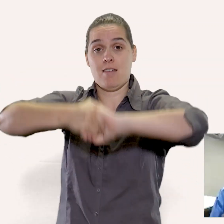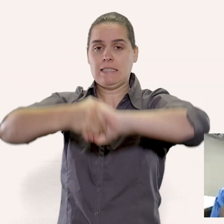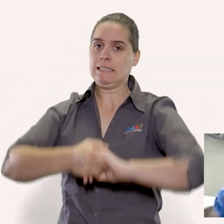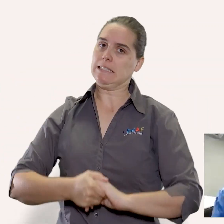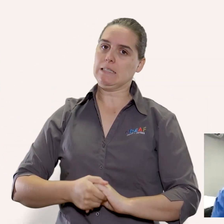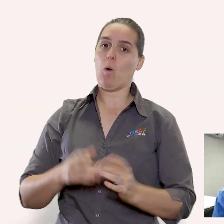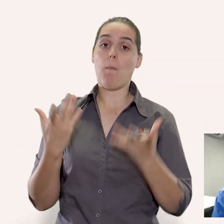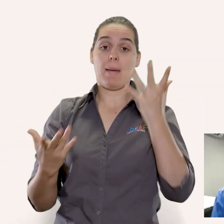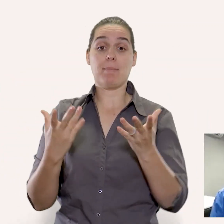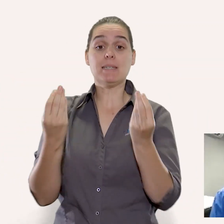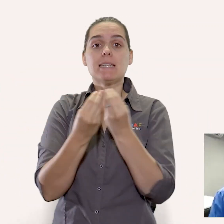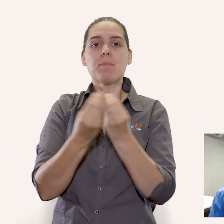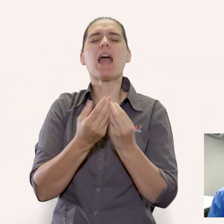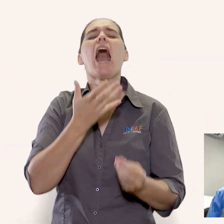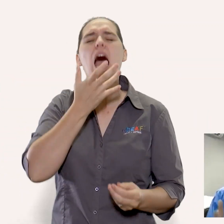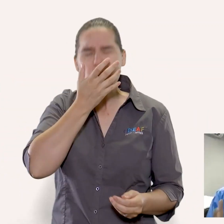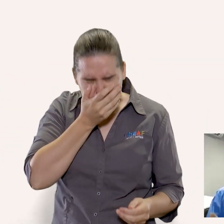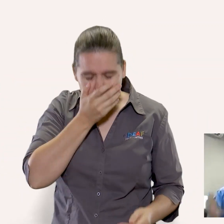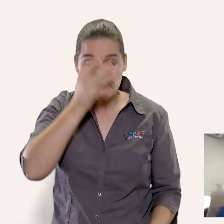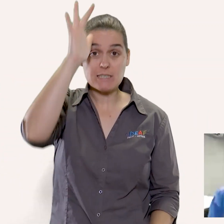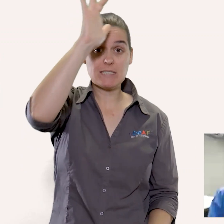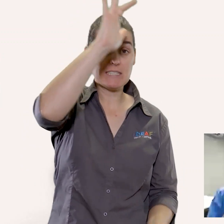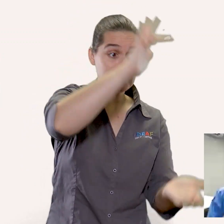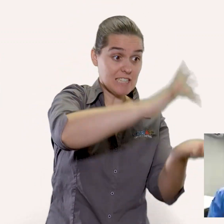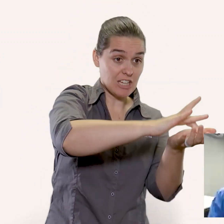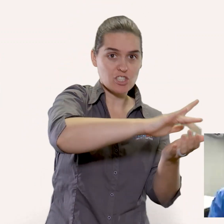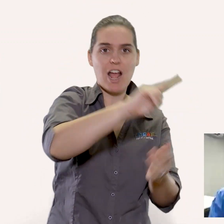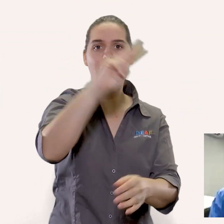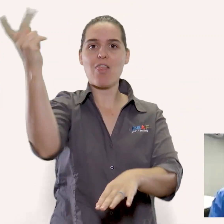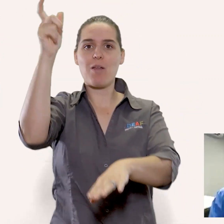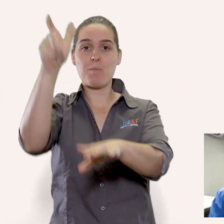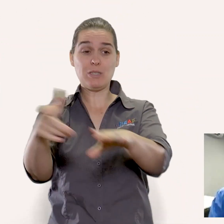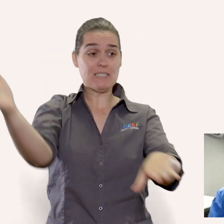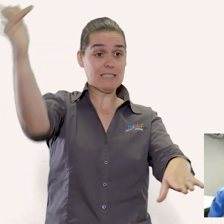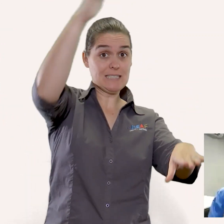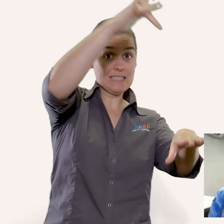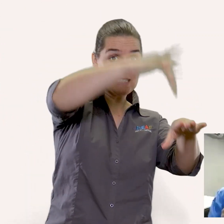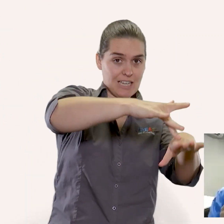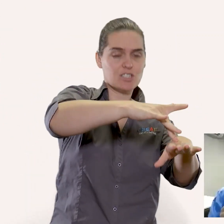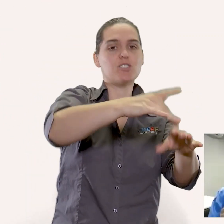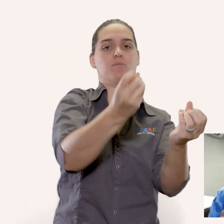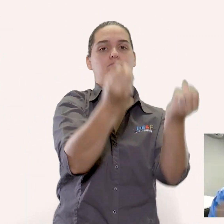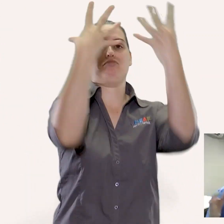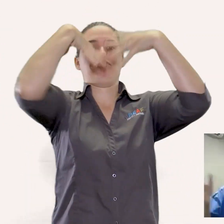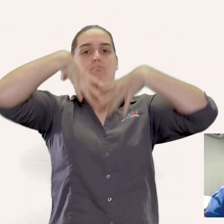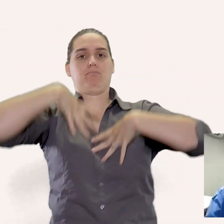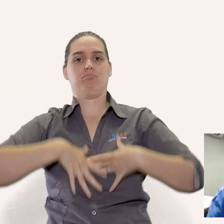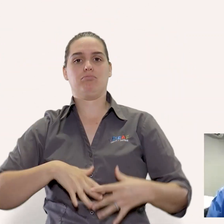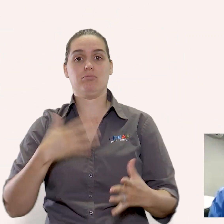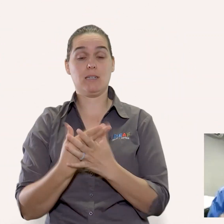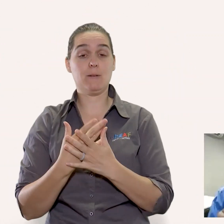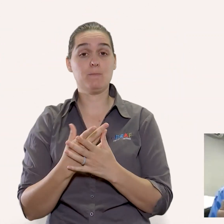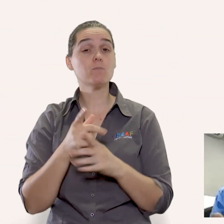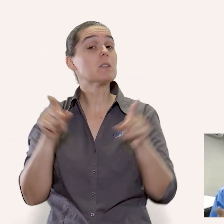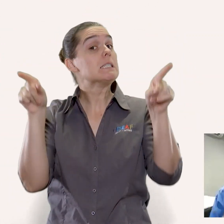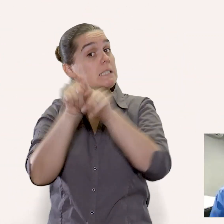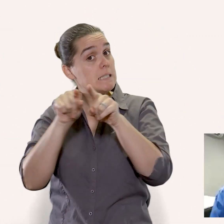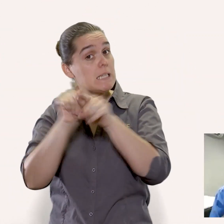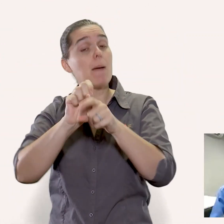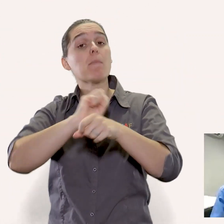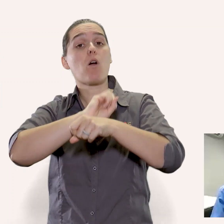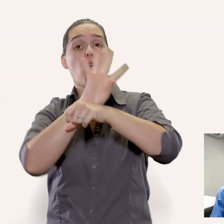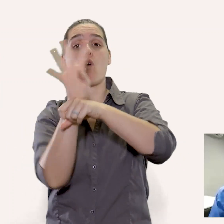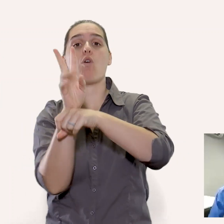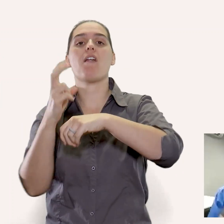but their mucus was on their hand and then you get exposed to the mucus that was on that person's hand now with coronavirus